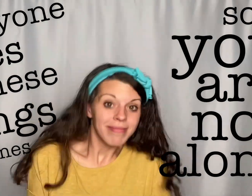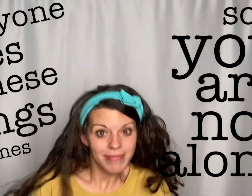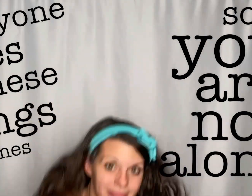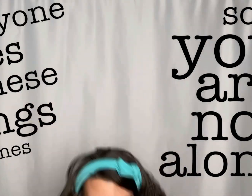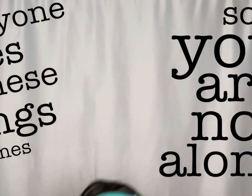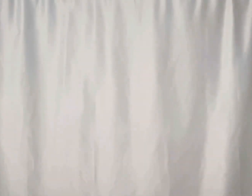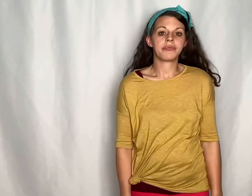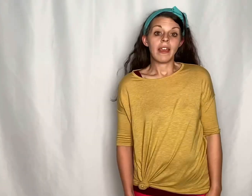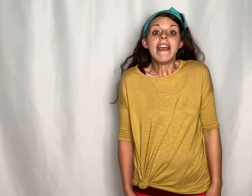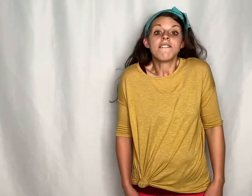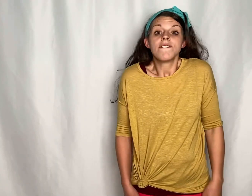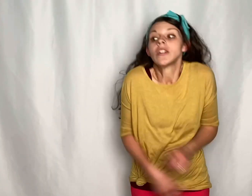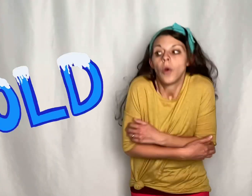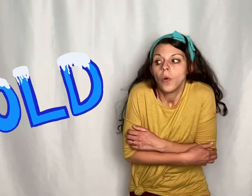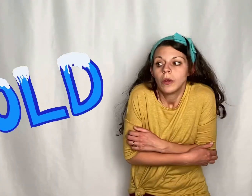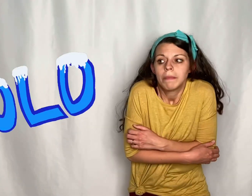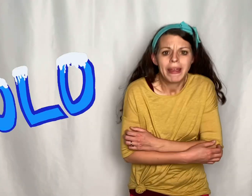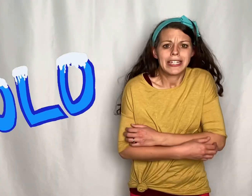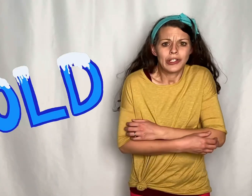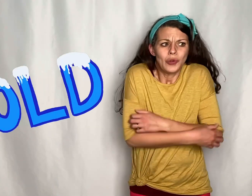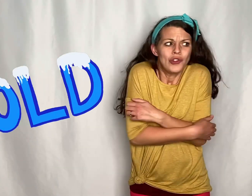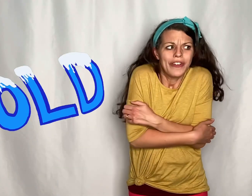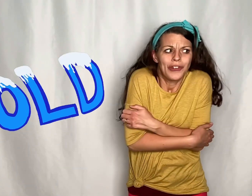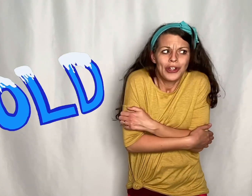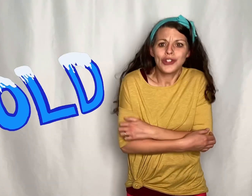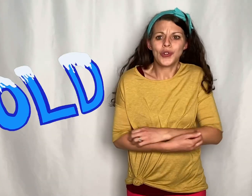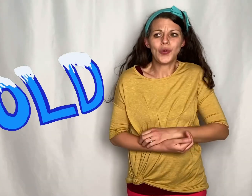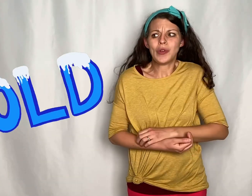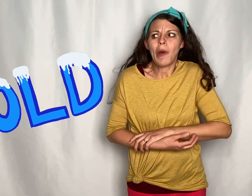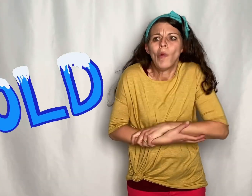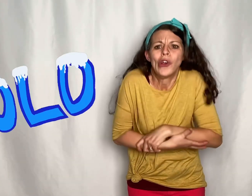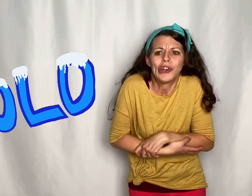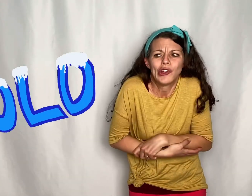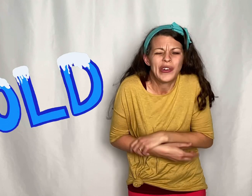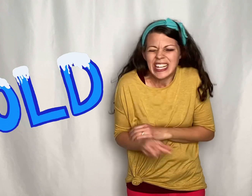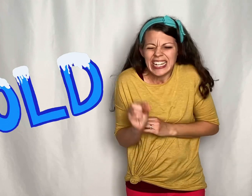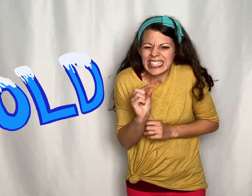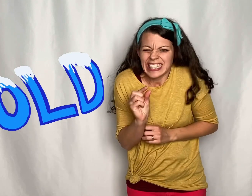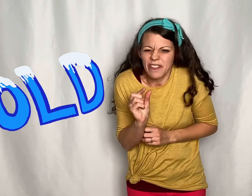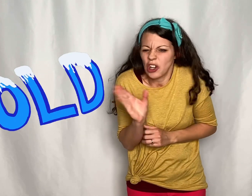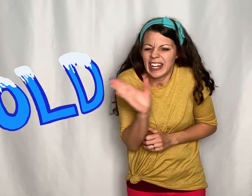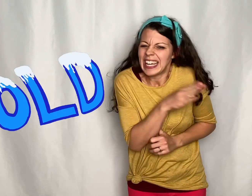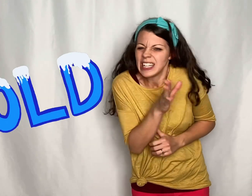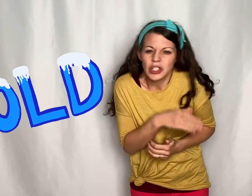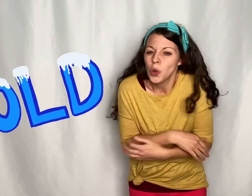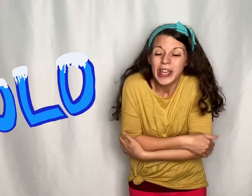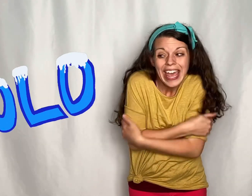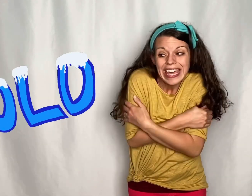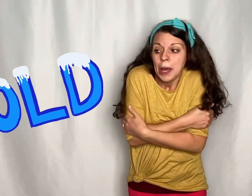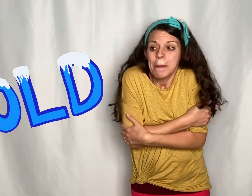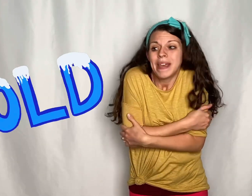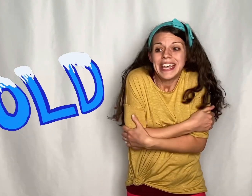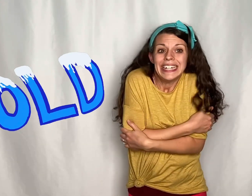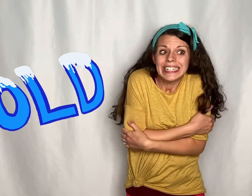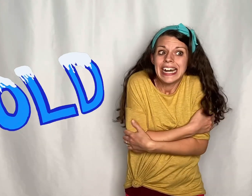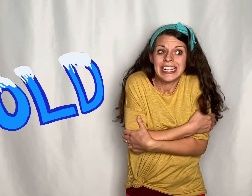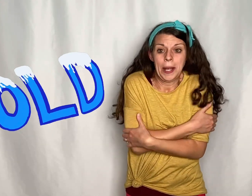If the cold makes you shiver, do not worry a sliver. It's okay because